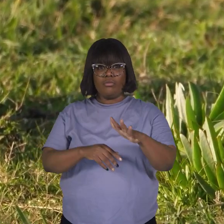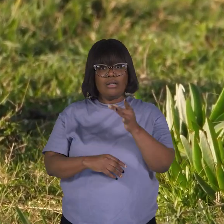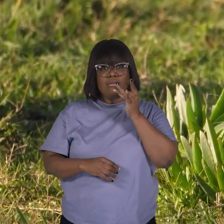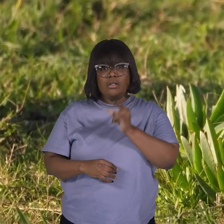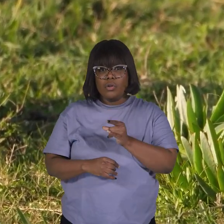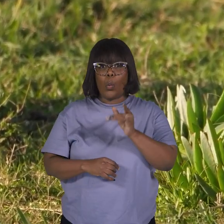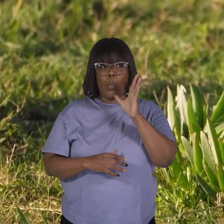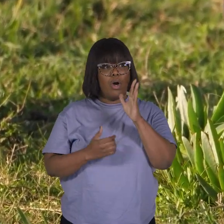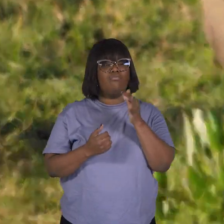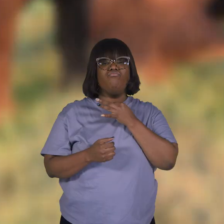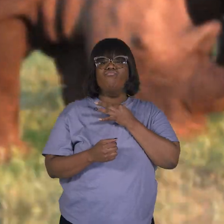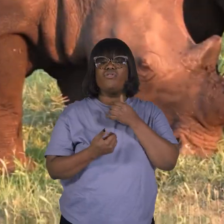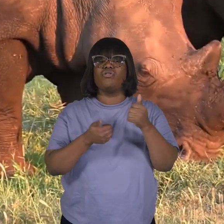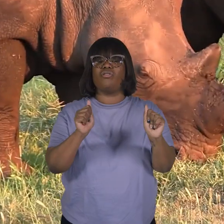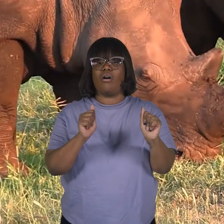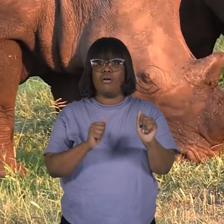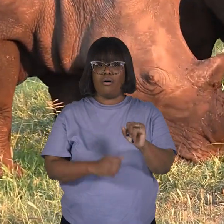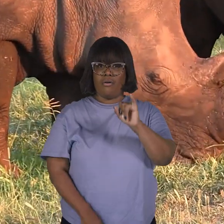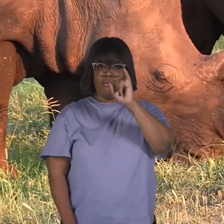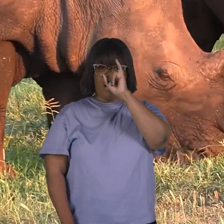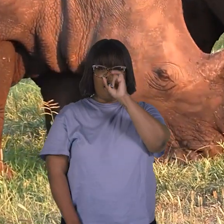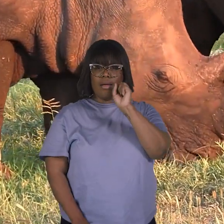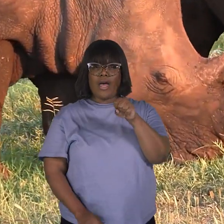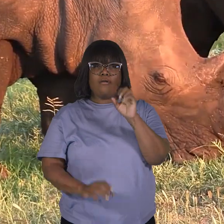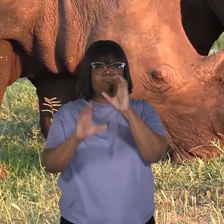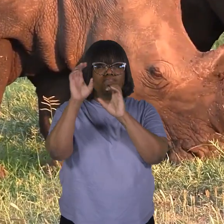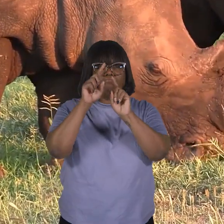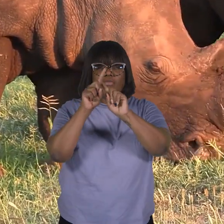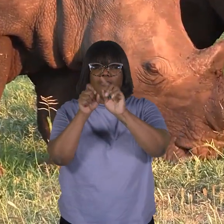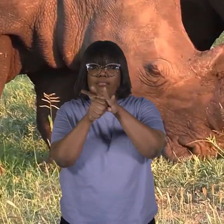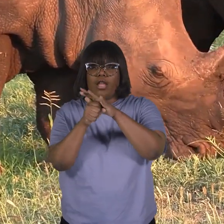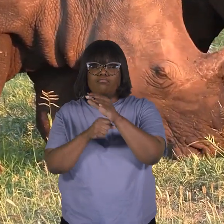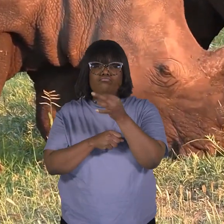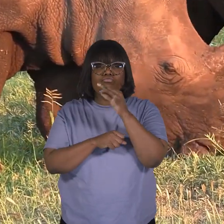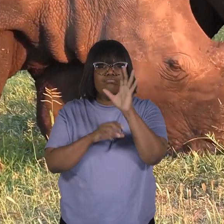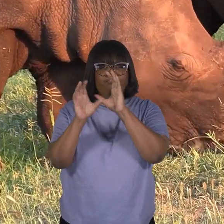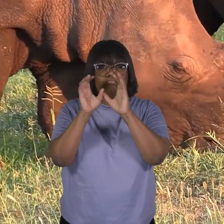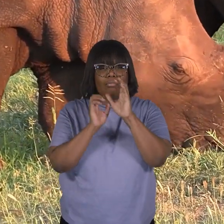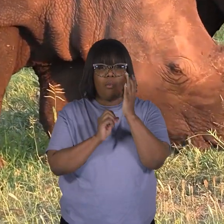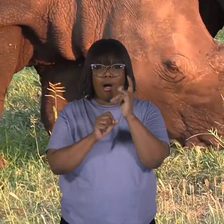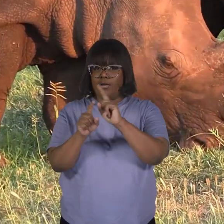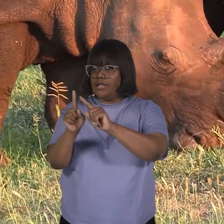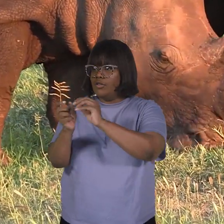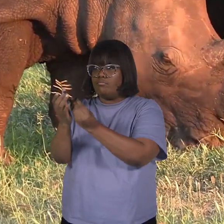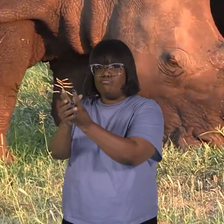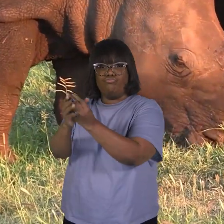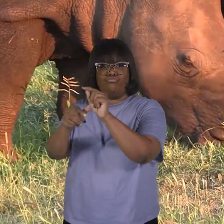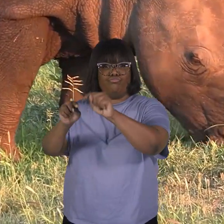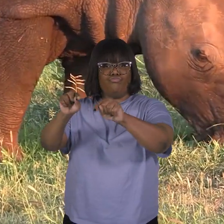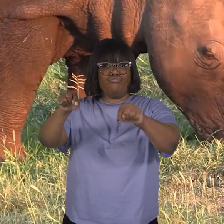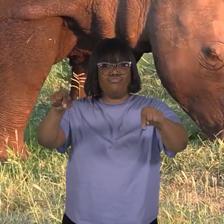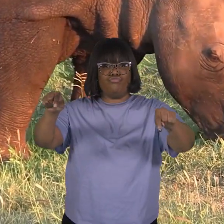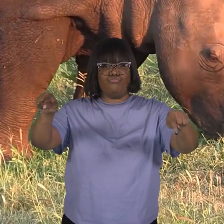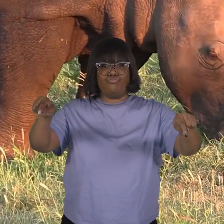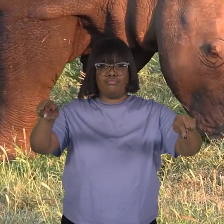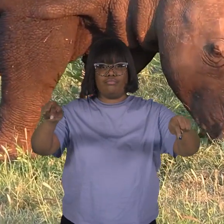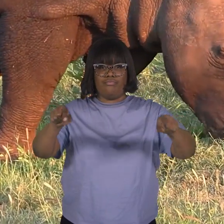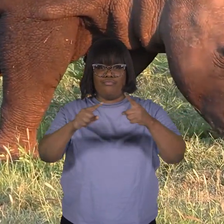will try it. A rhino can find food in various places because it lives in multiple habitats. From grassy